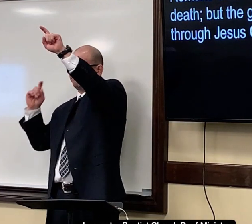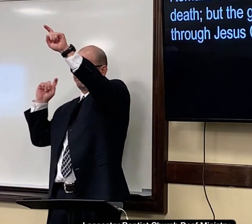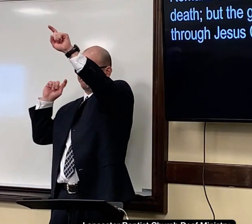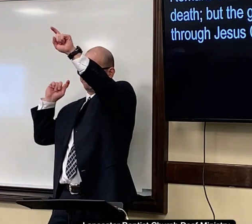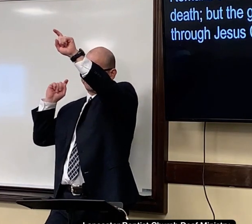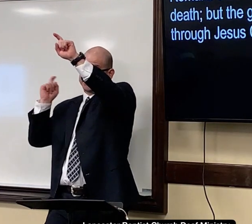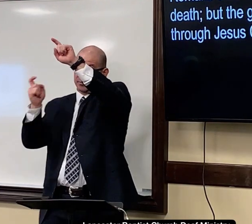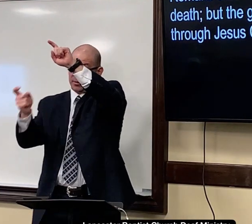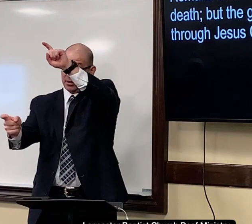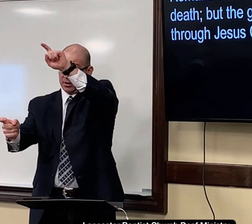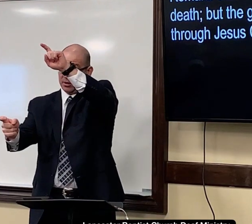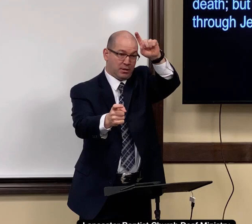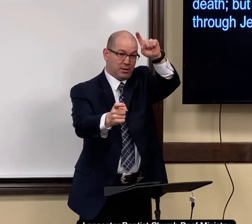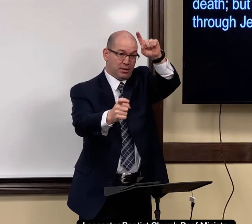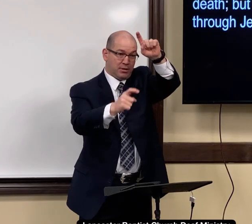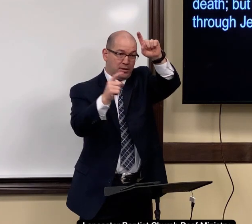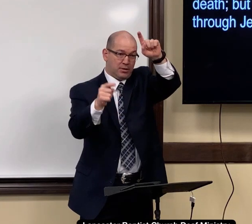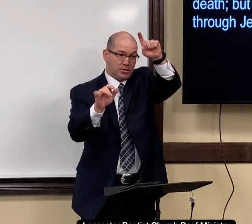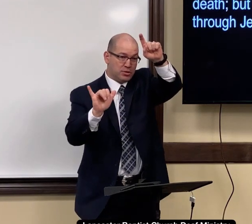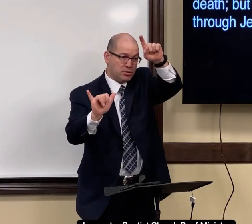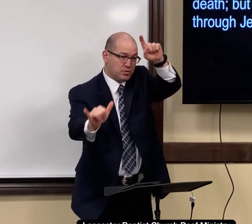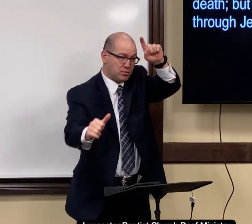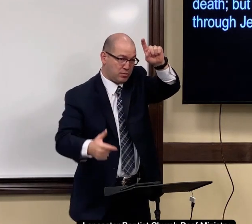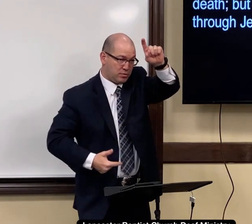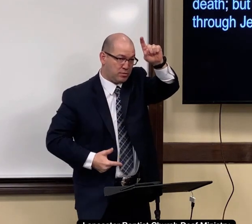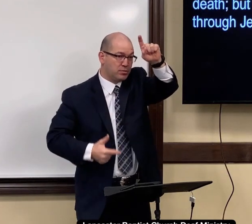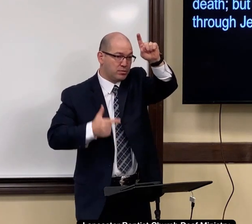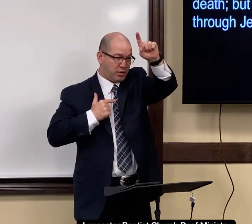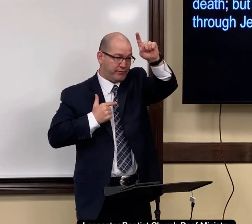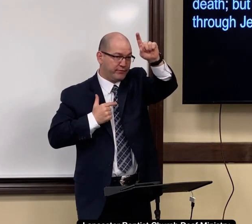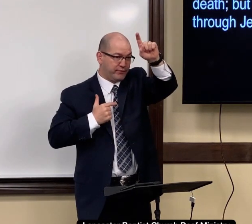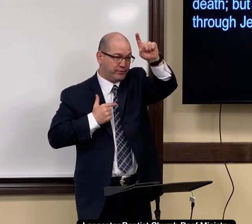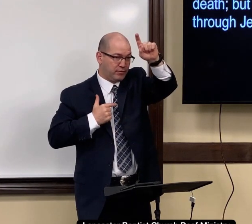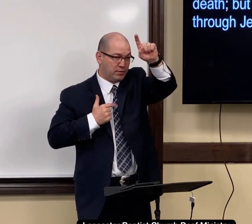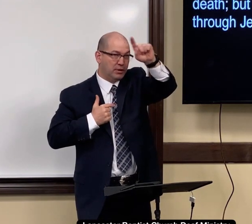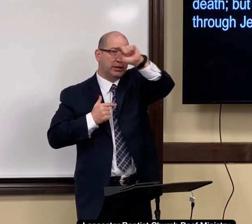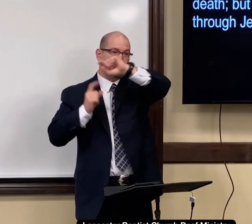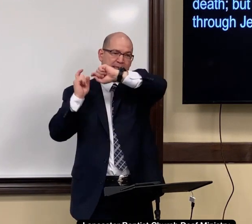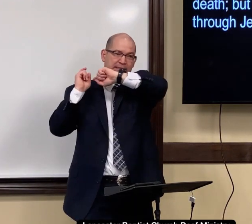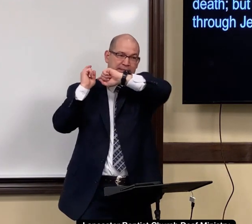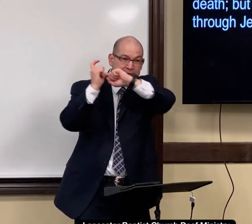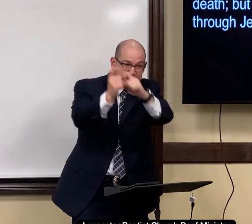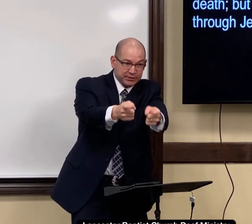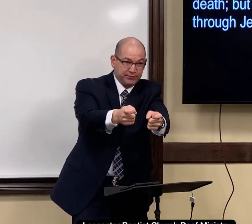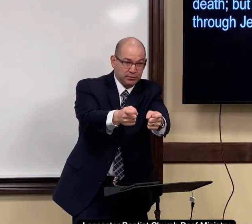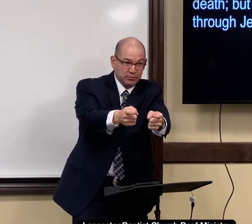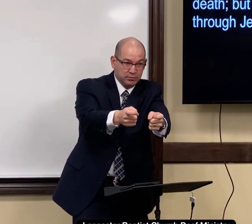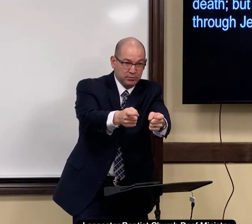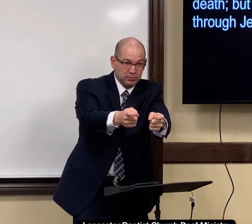God. Gives to us. Eternal life. It's a gift.